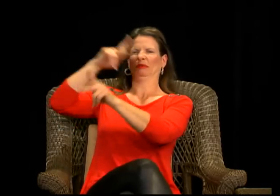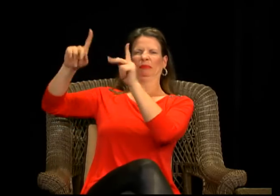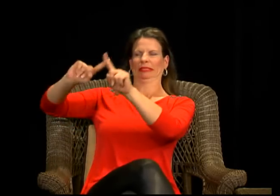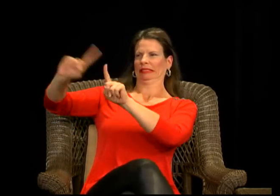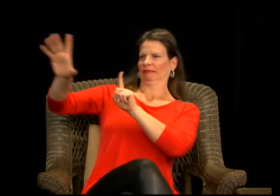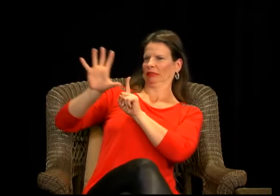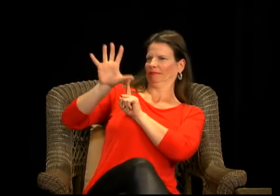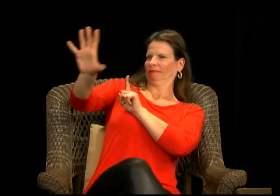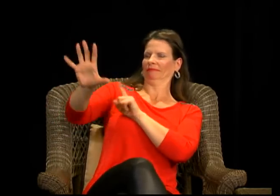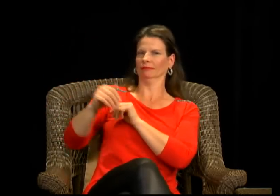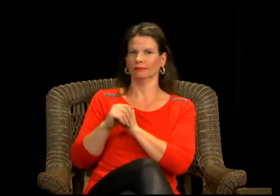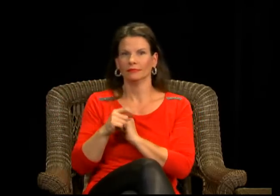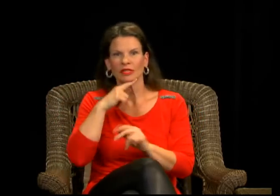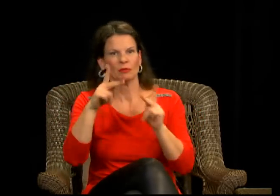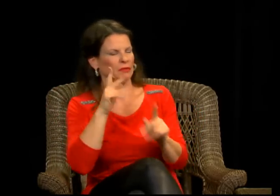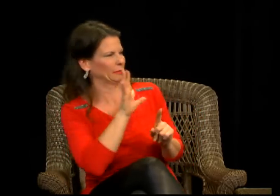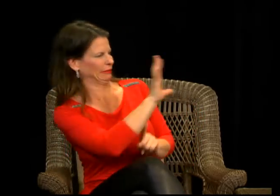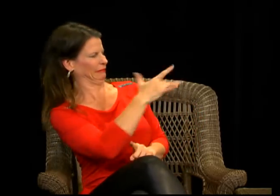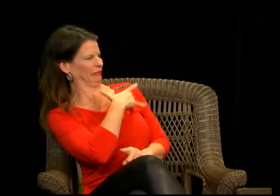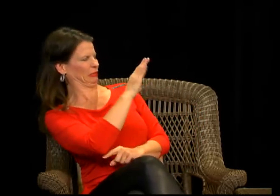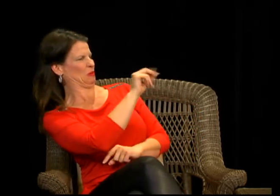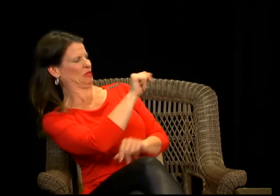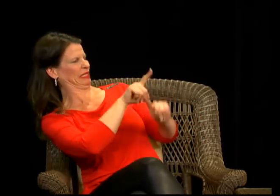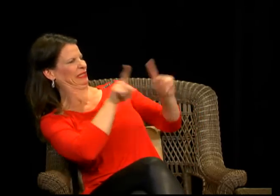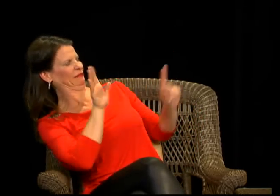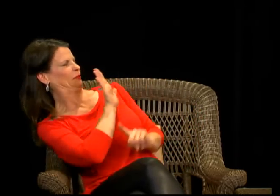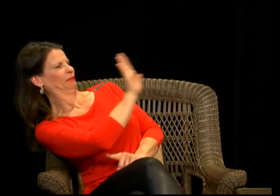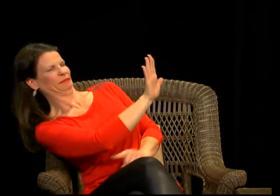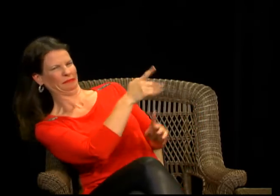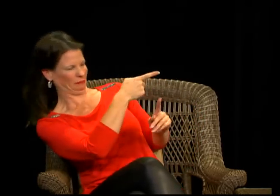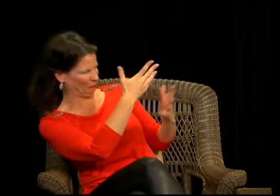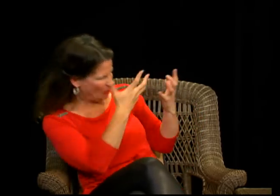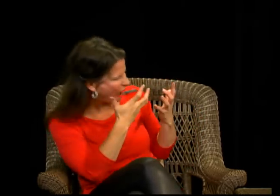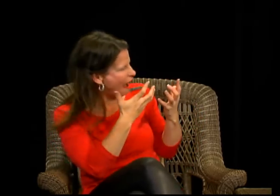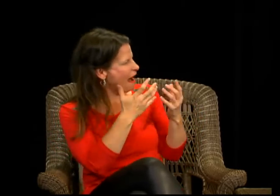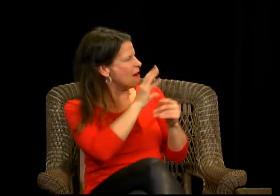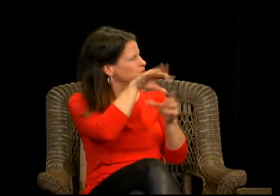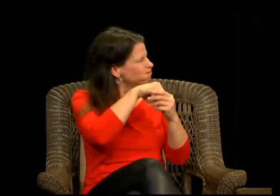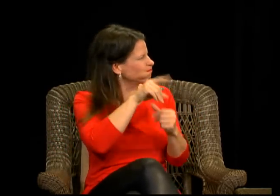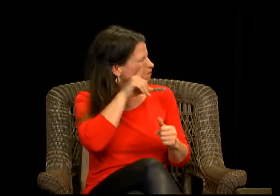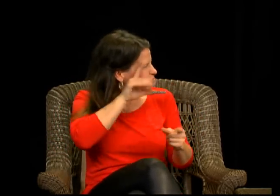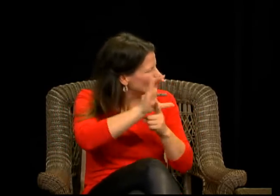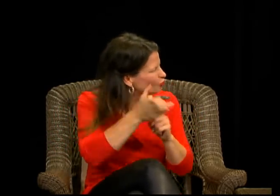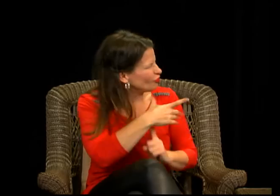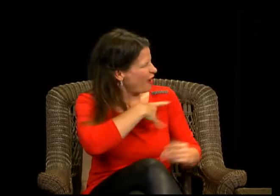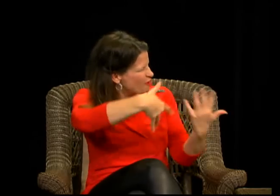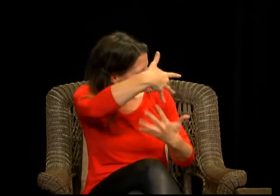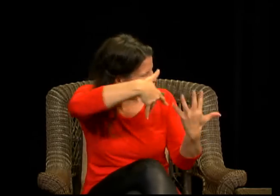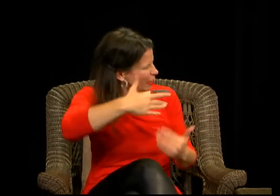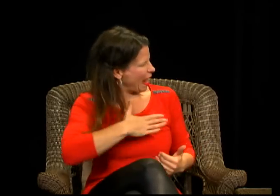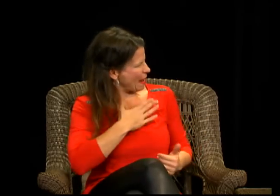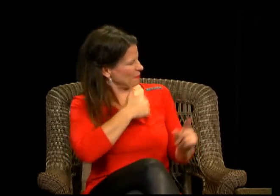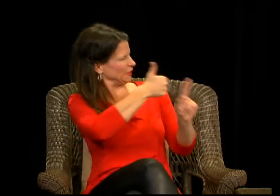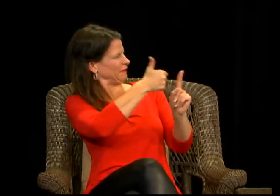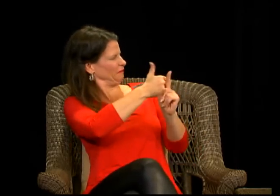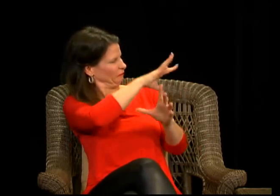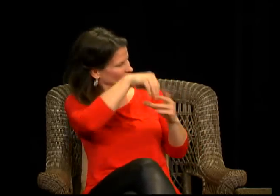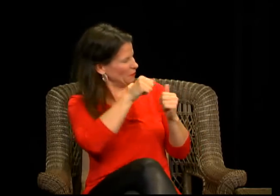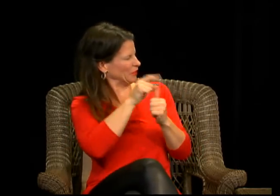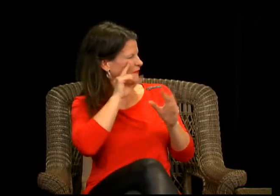hear, but they still don't feel like they are a part of the hearing world and they are, because they can hear, they're not deaf. So they feel a little bit